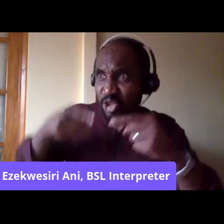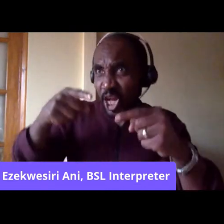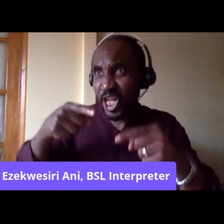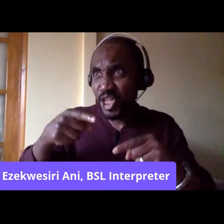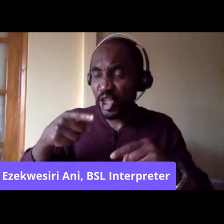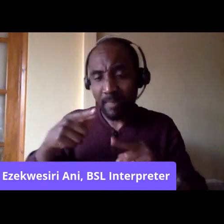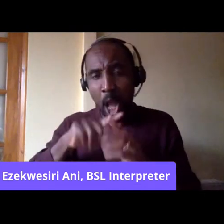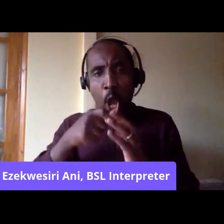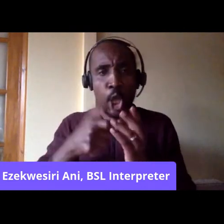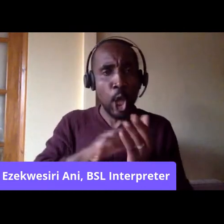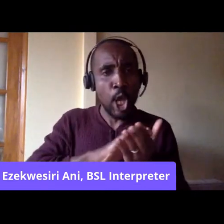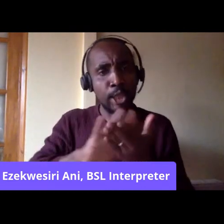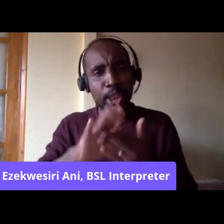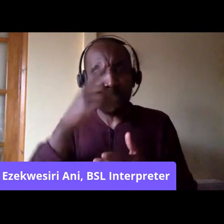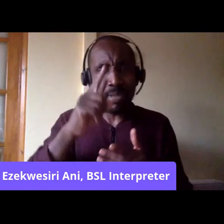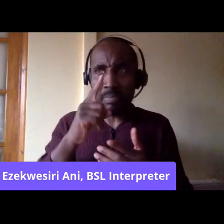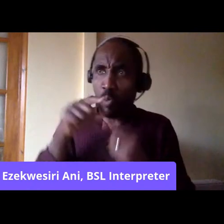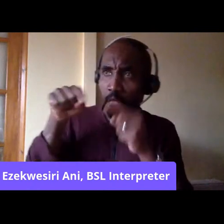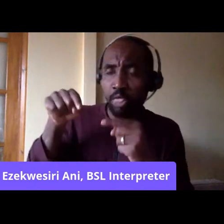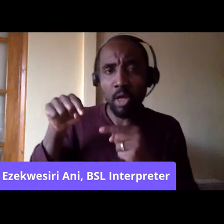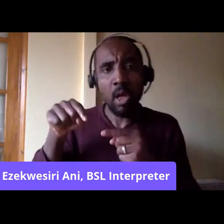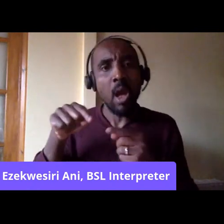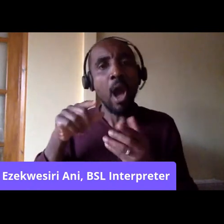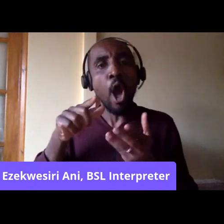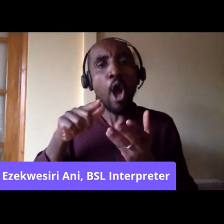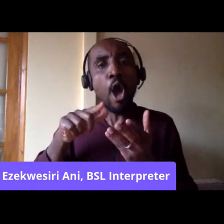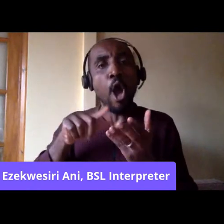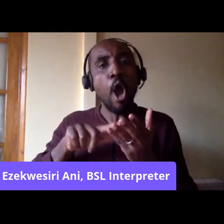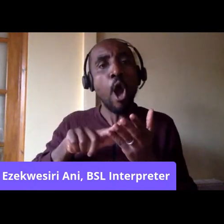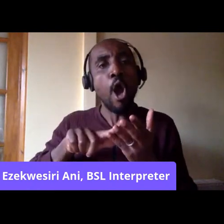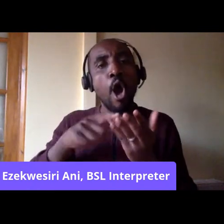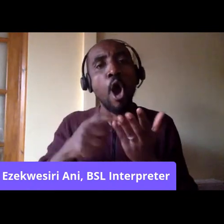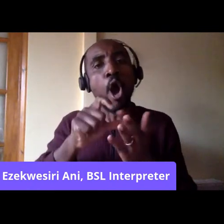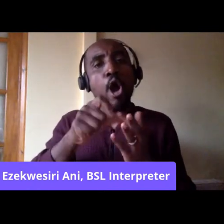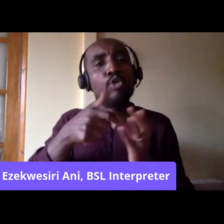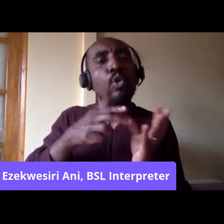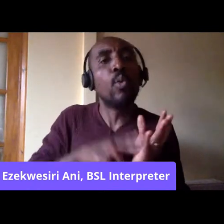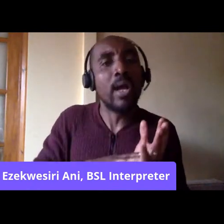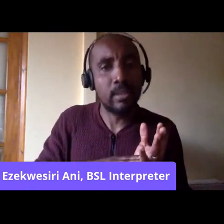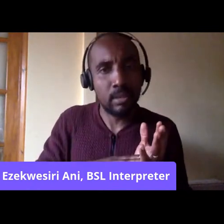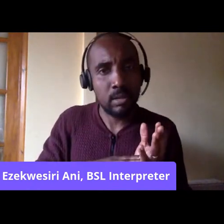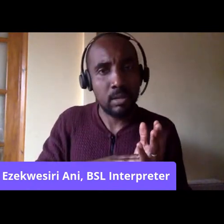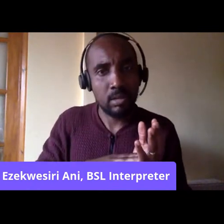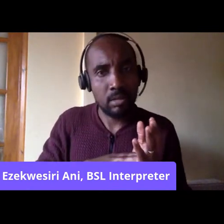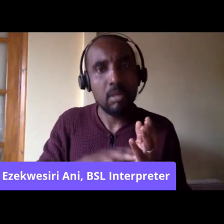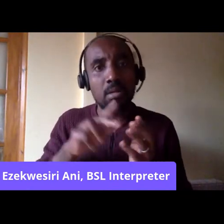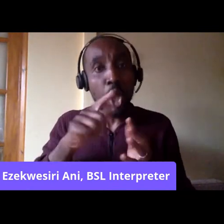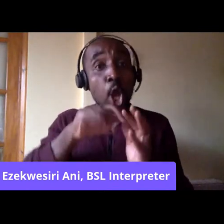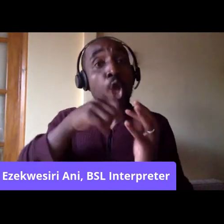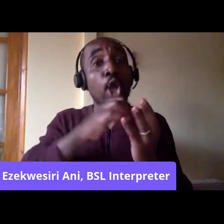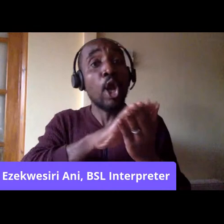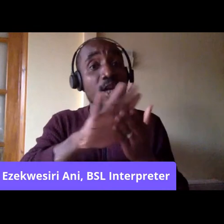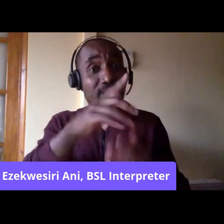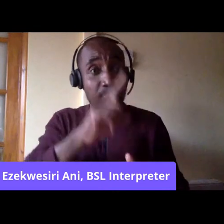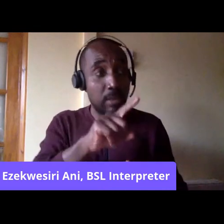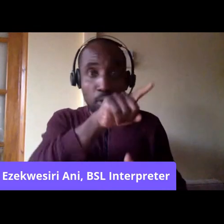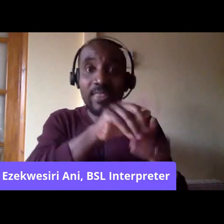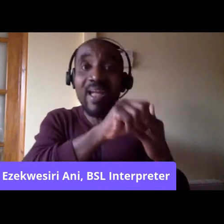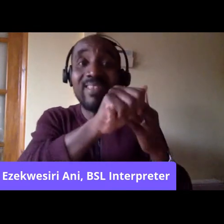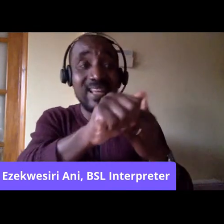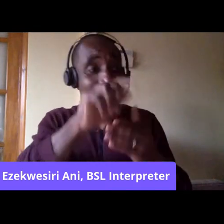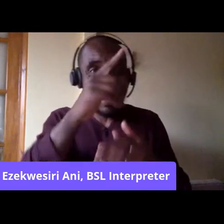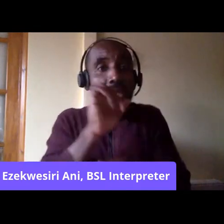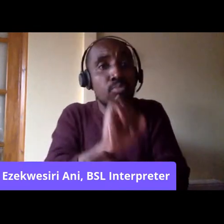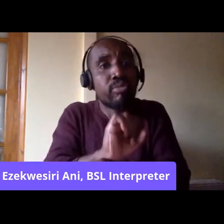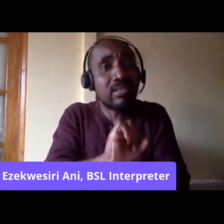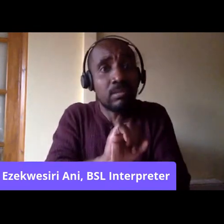the horrible conditions in which Abdullah Erjalan is right now, the leader of to many Kurdish people, the leader of their struggle, in prison,